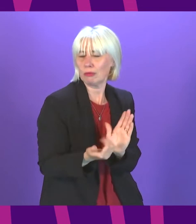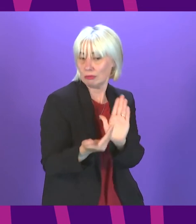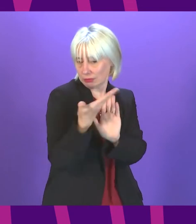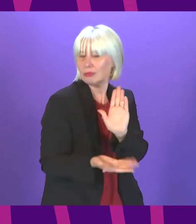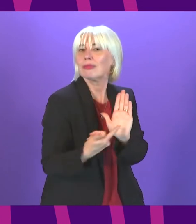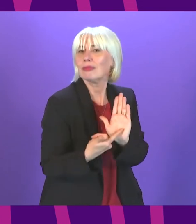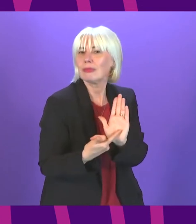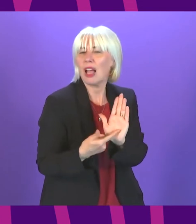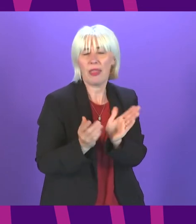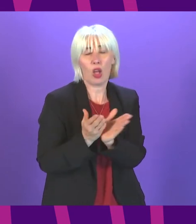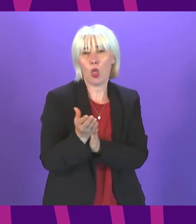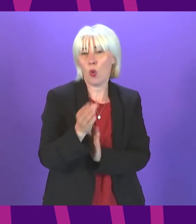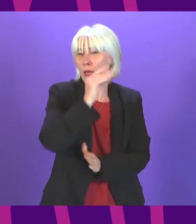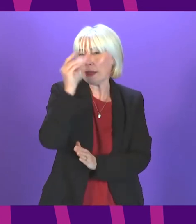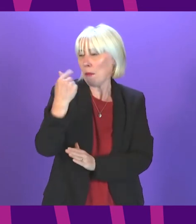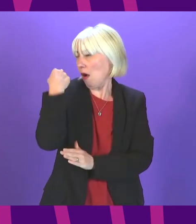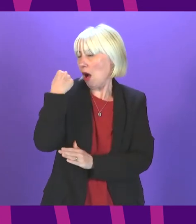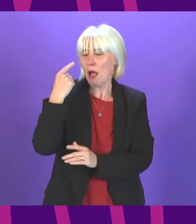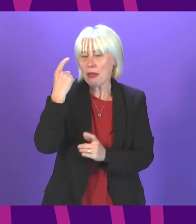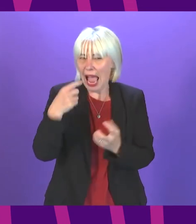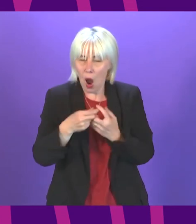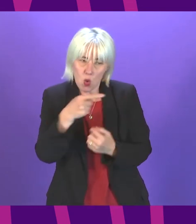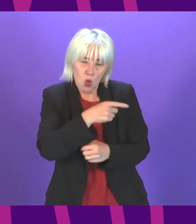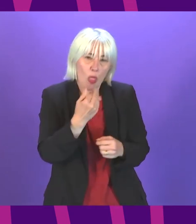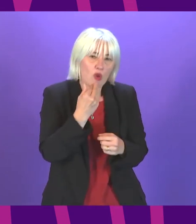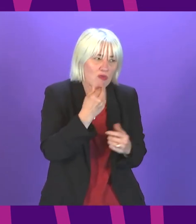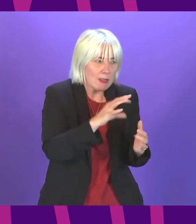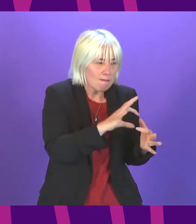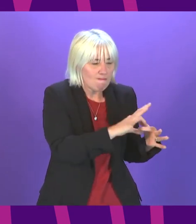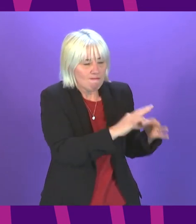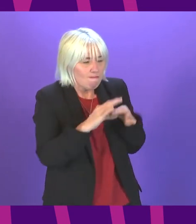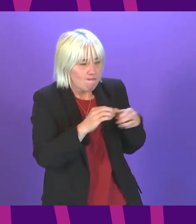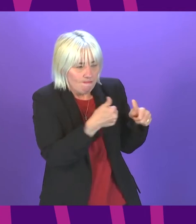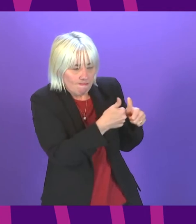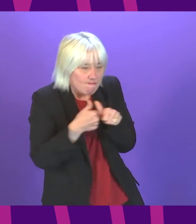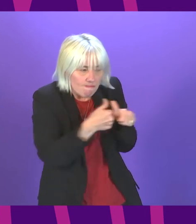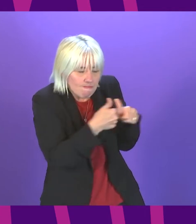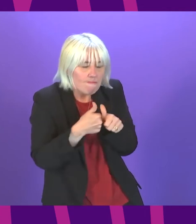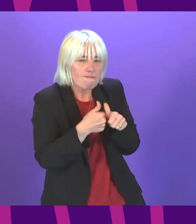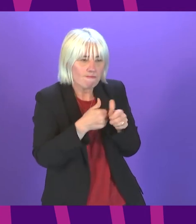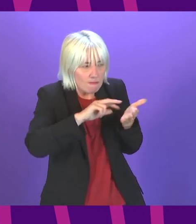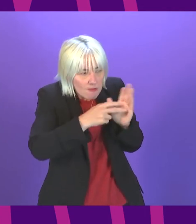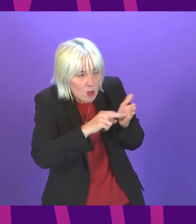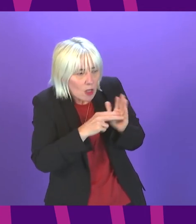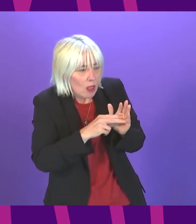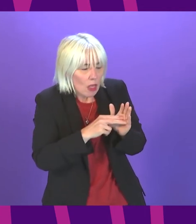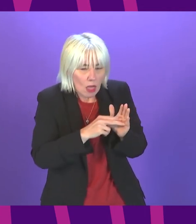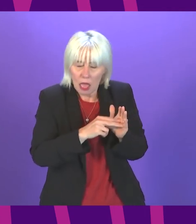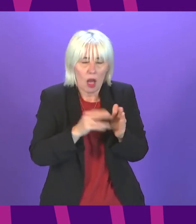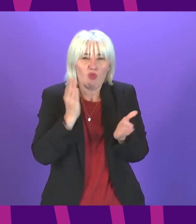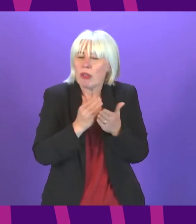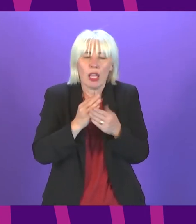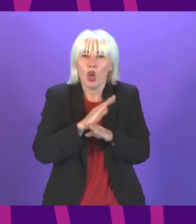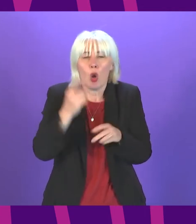much focus over the summer has been on getting the Greens on board and backing up their extremist plans rather than looking